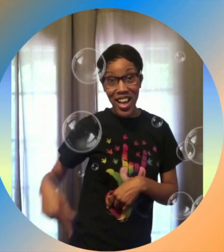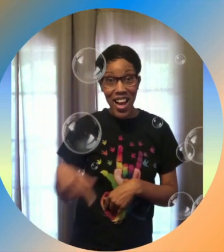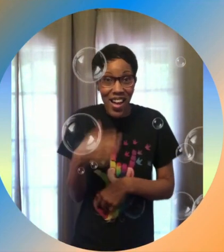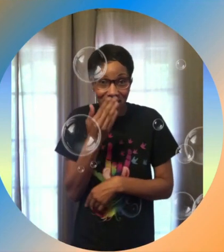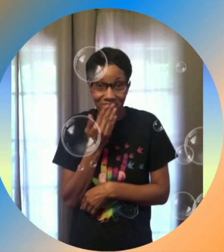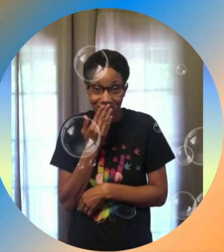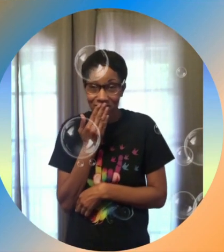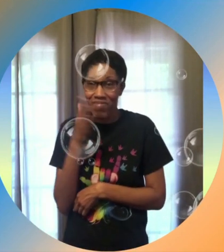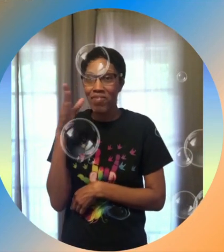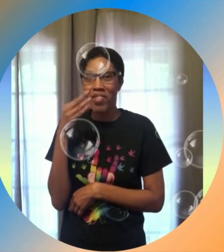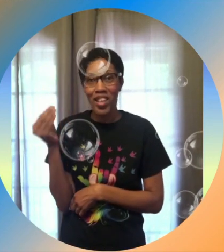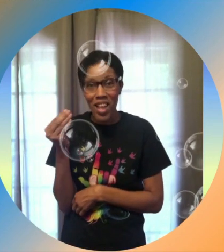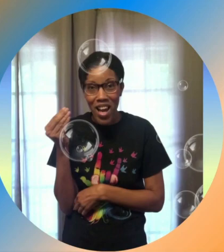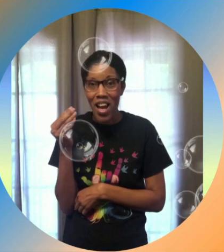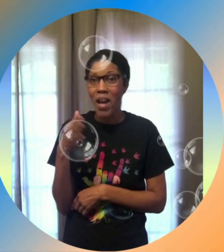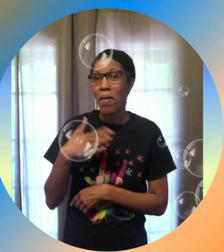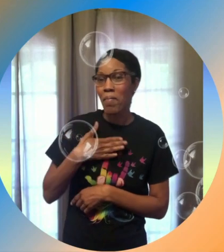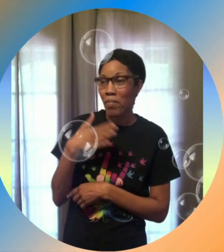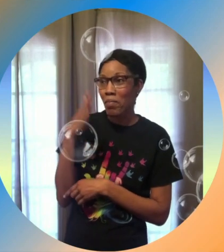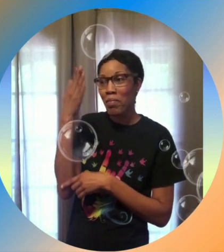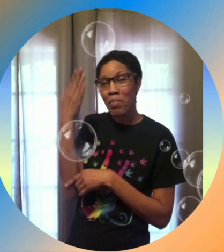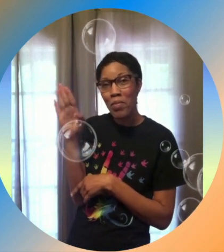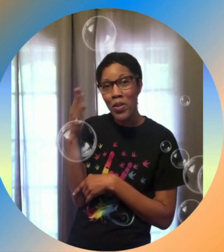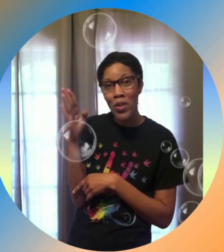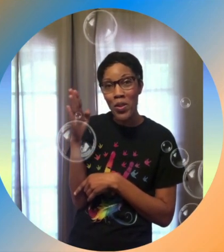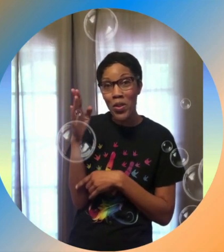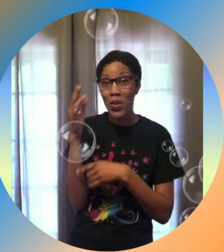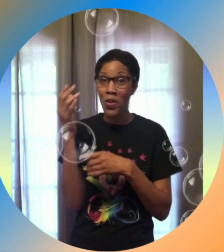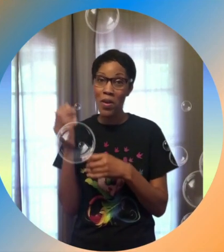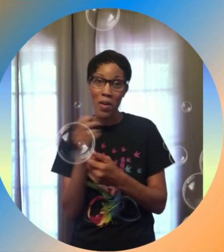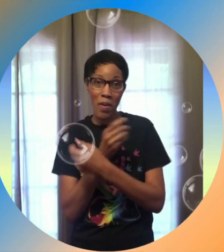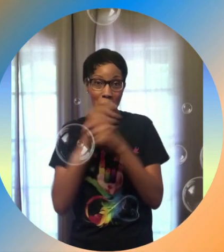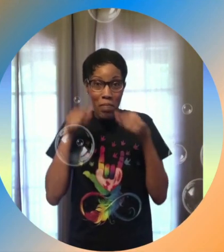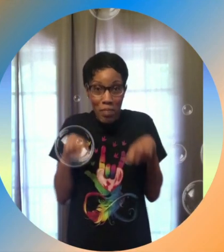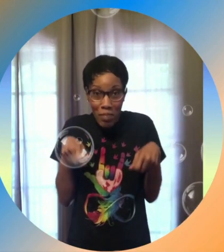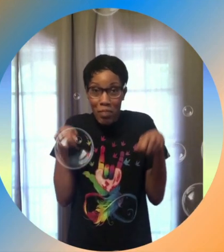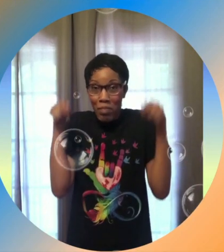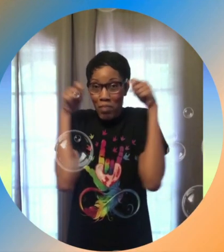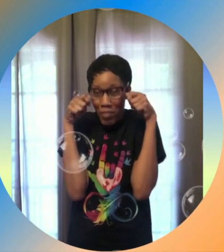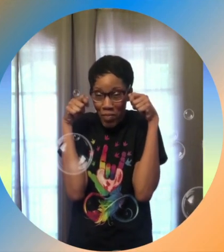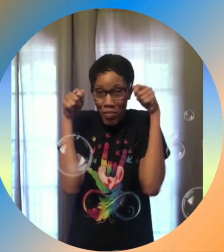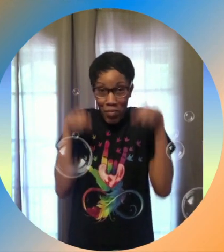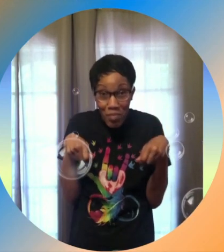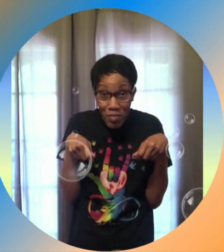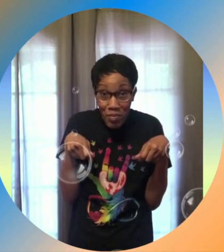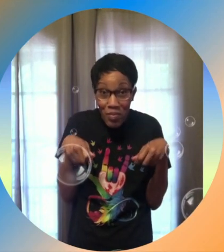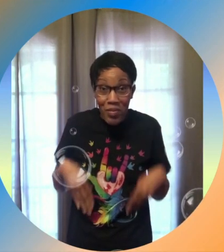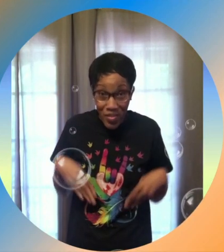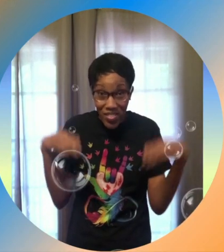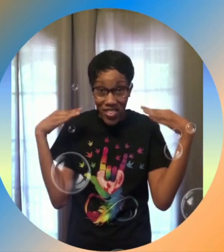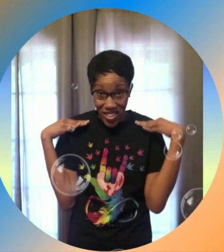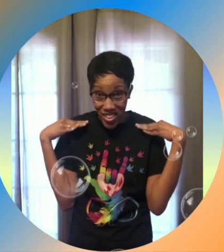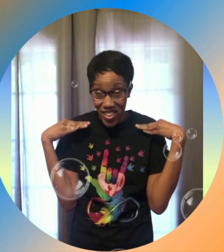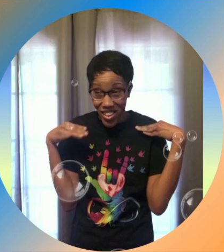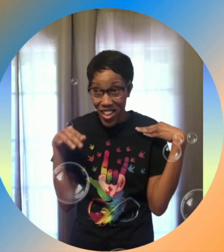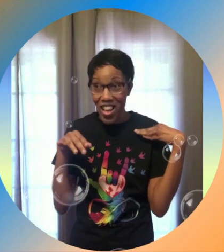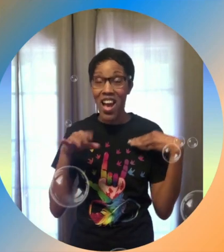blanket that's blue and plays peek-a-boo two hugs from you